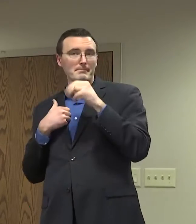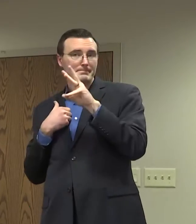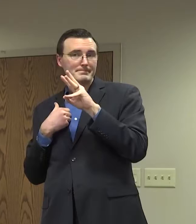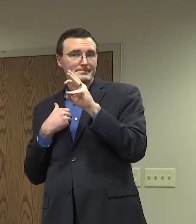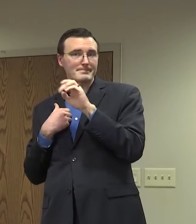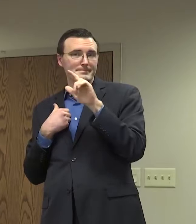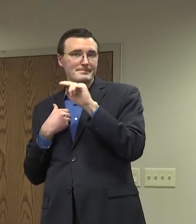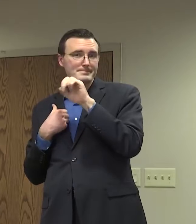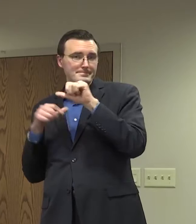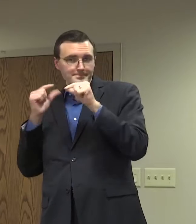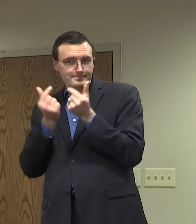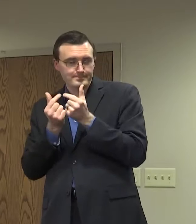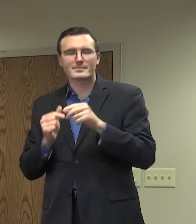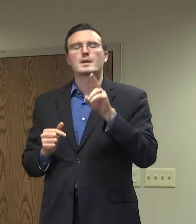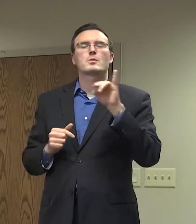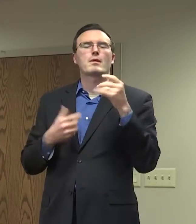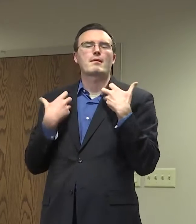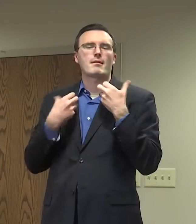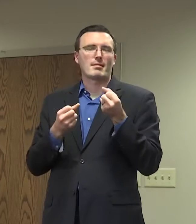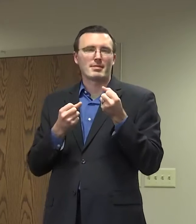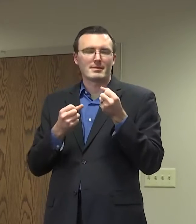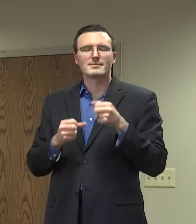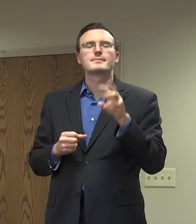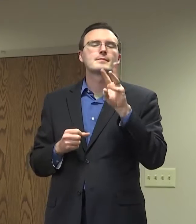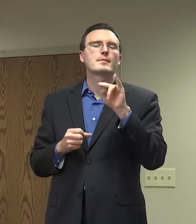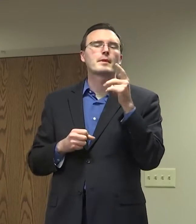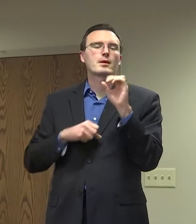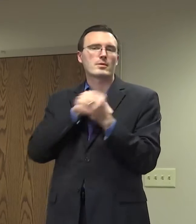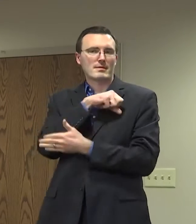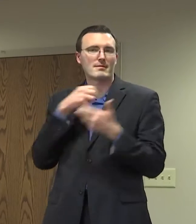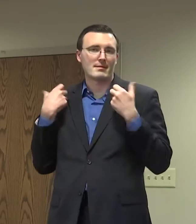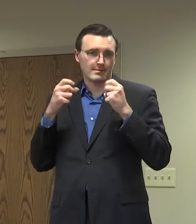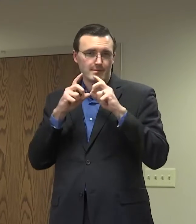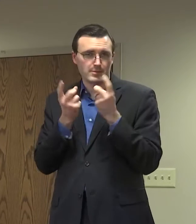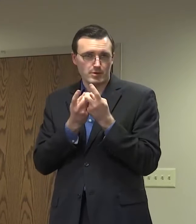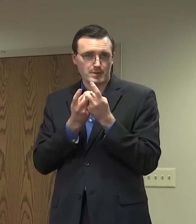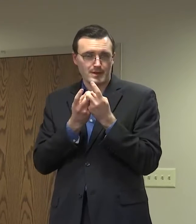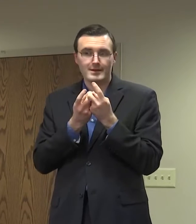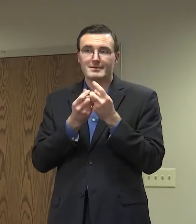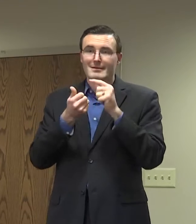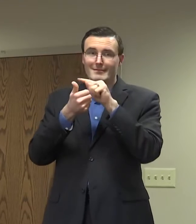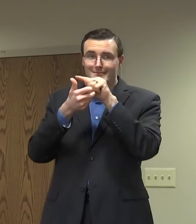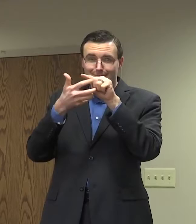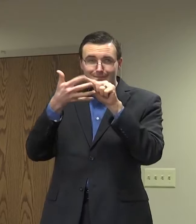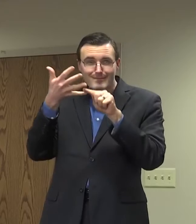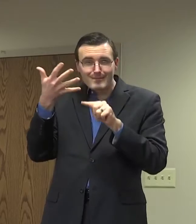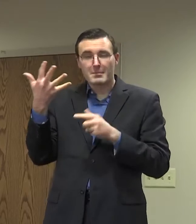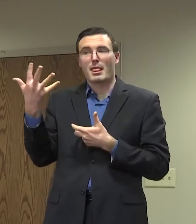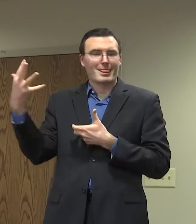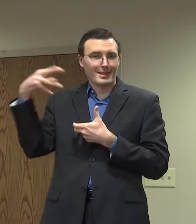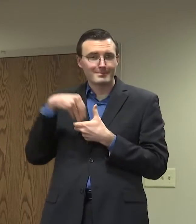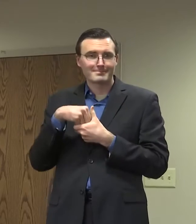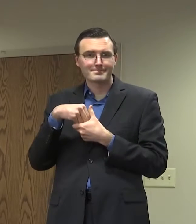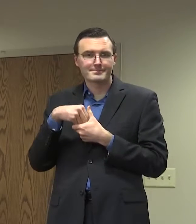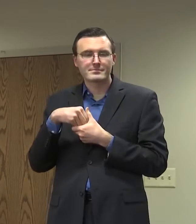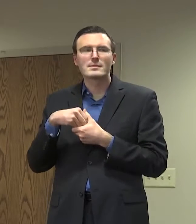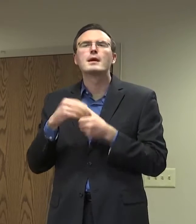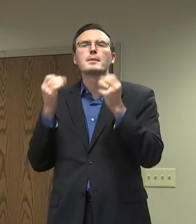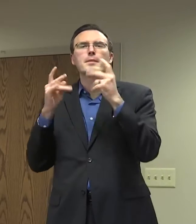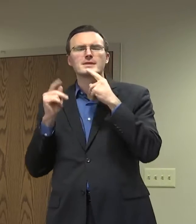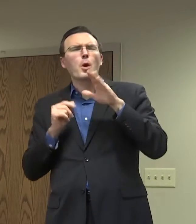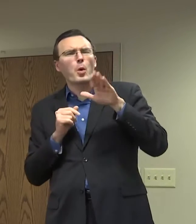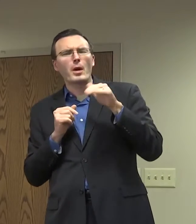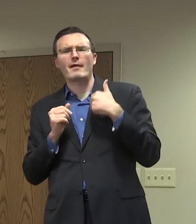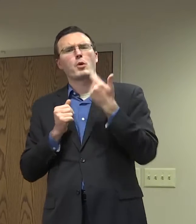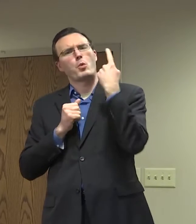UI Health Mile Square, and the Winnebago County Health Department. I often say that there is no one vaccination. People say, well, is there one big